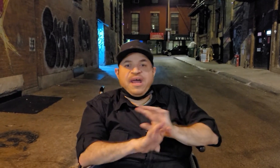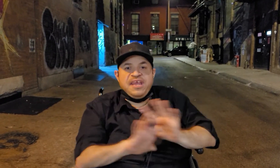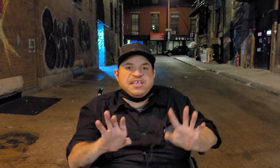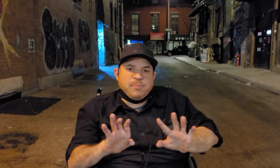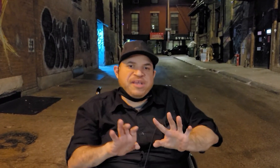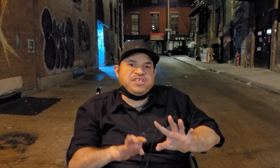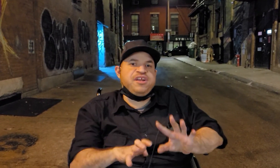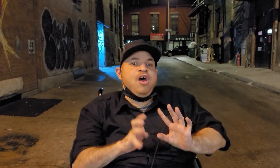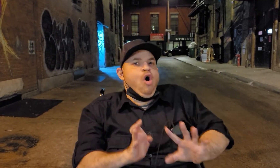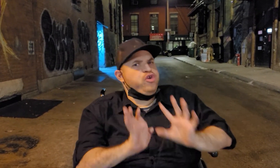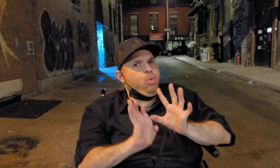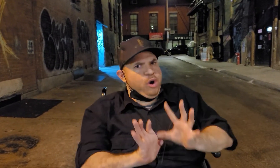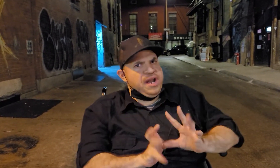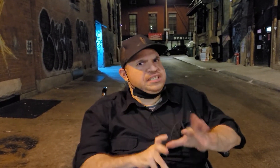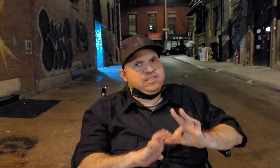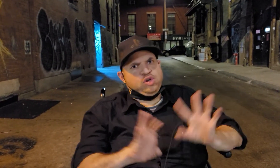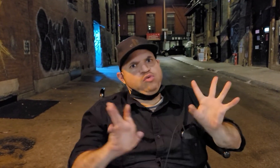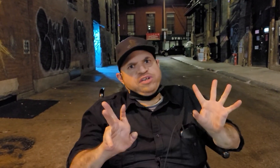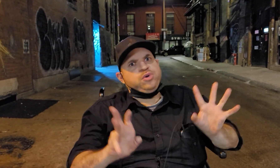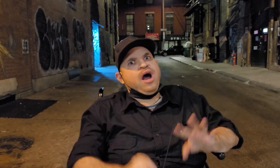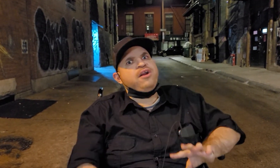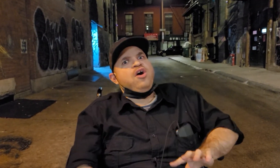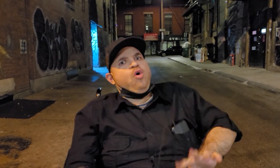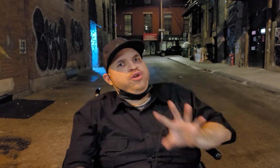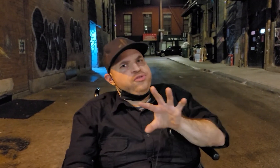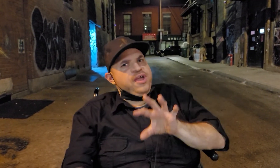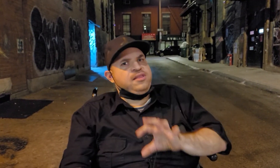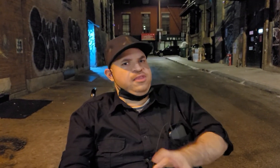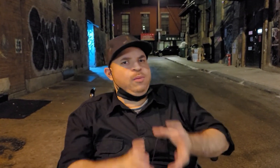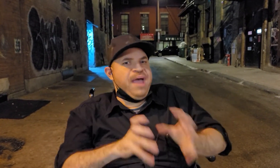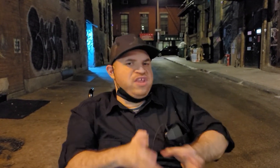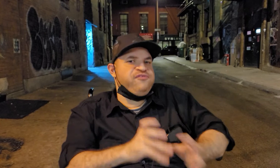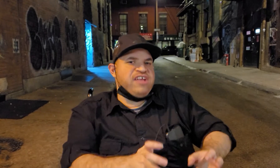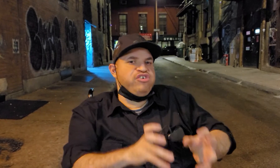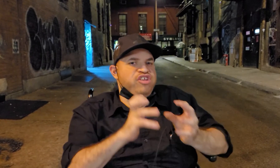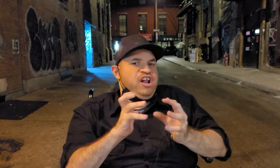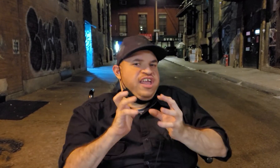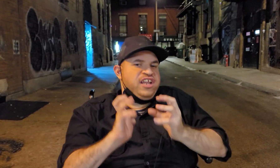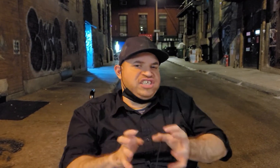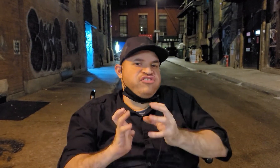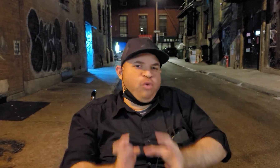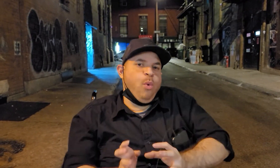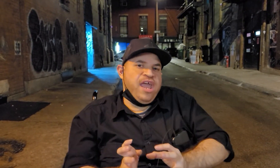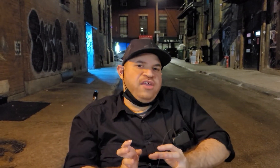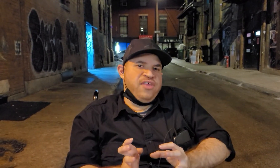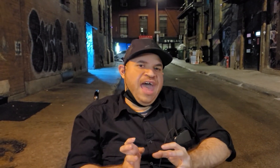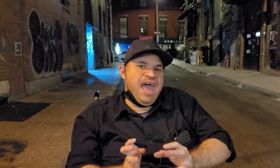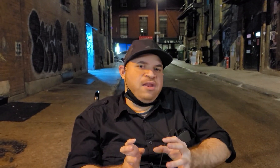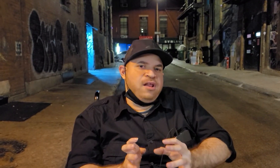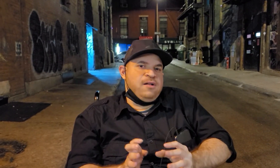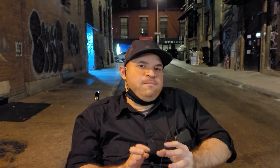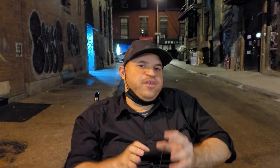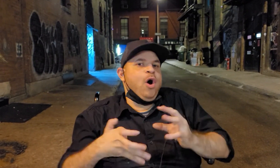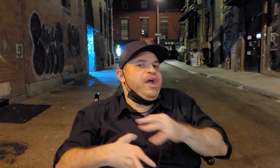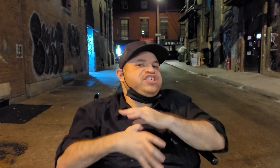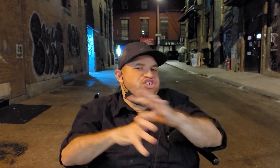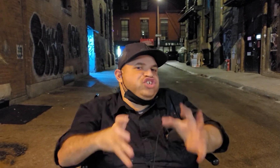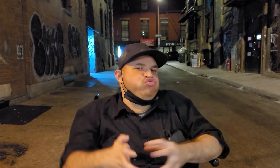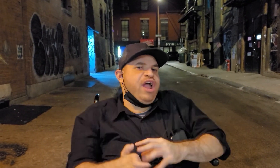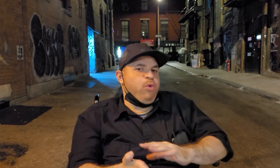heat dissipation are you worried that these cons are going run too hot or do you think they're manufactured in such a way that you know it's just right where